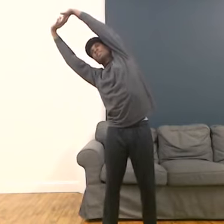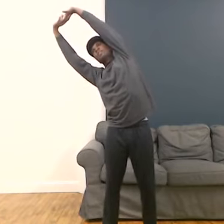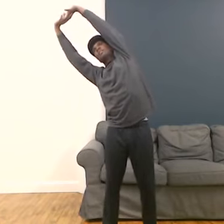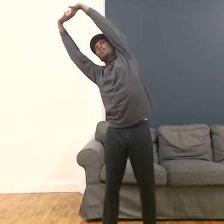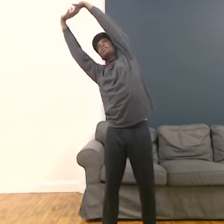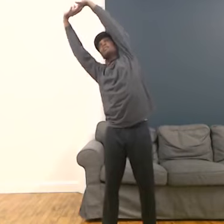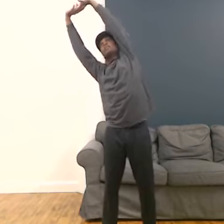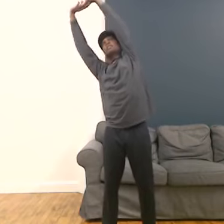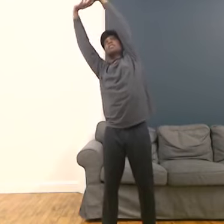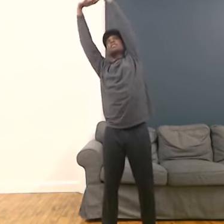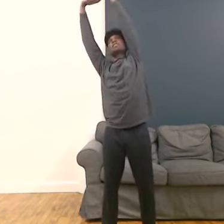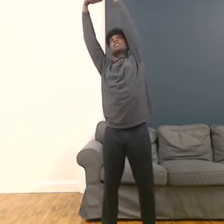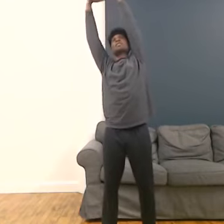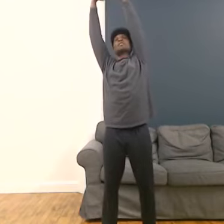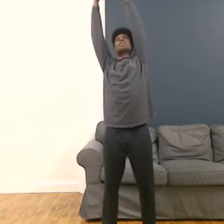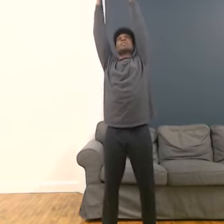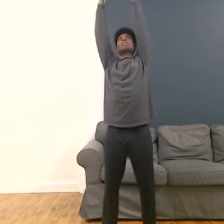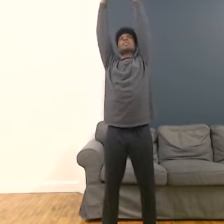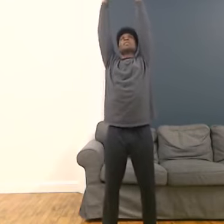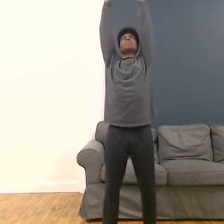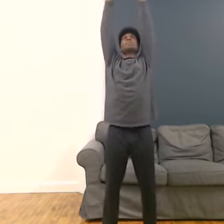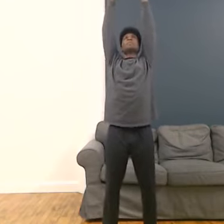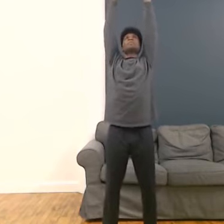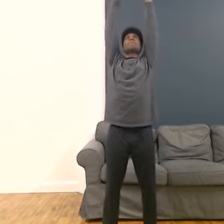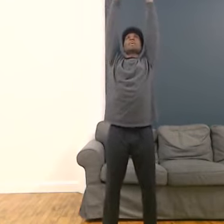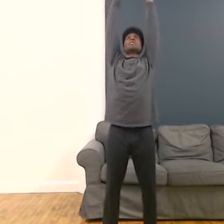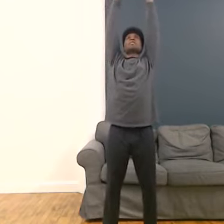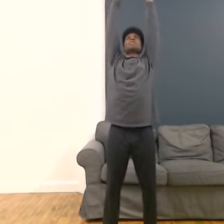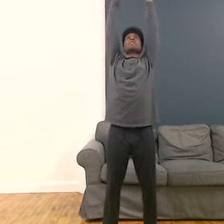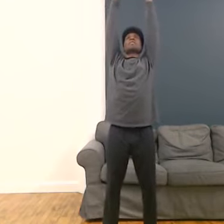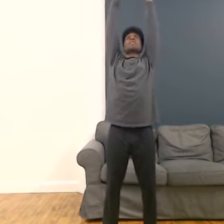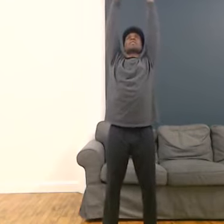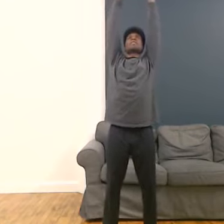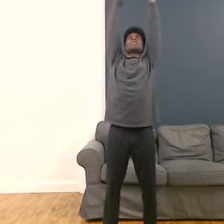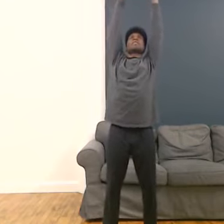Inhale. Bring your hands. Back to center. Exhale.